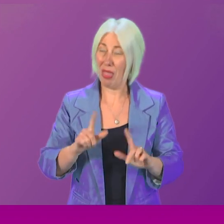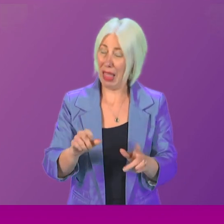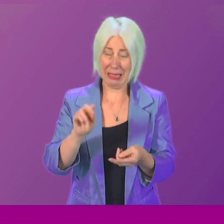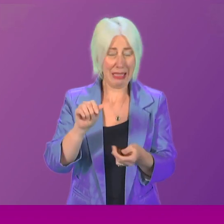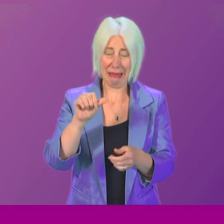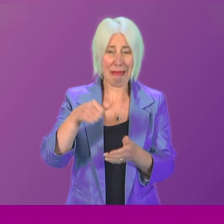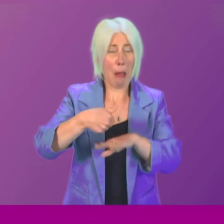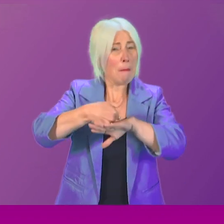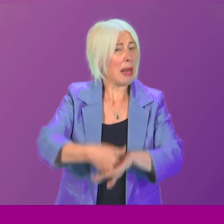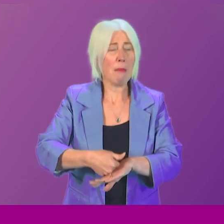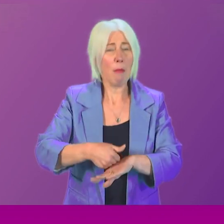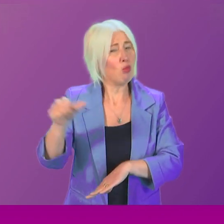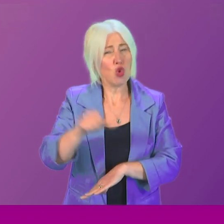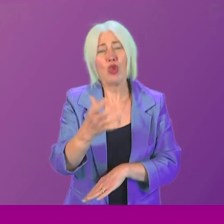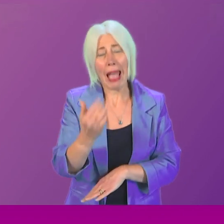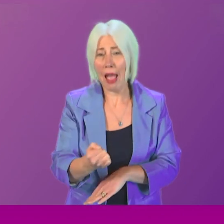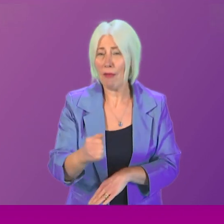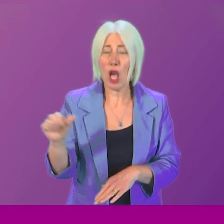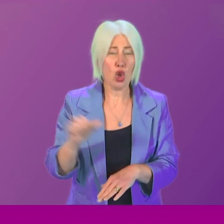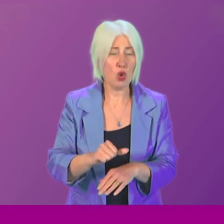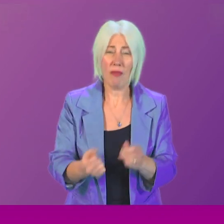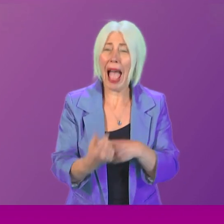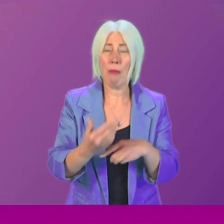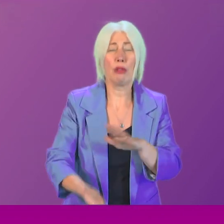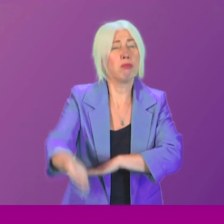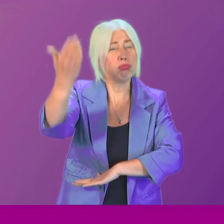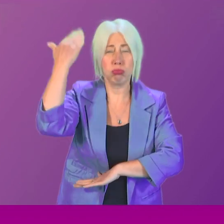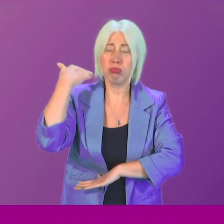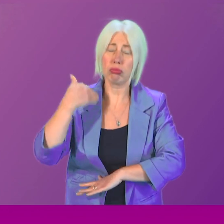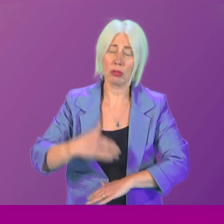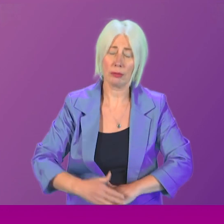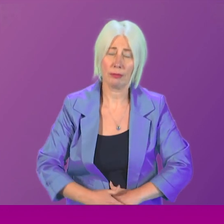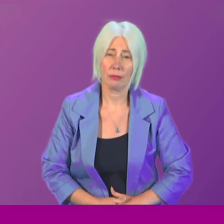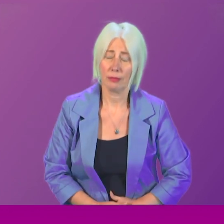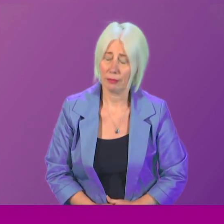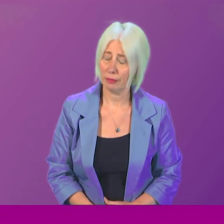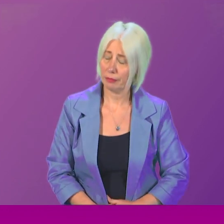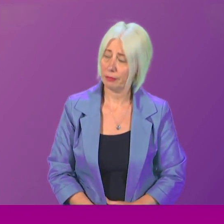deserve, and it is long overdue. Thank you.